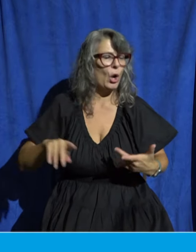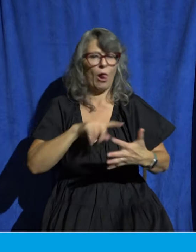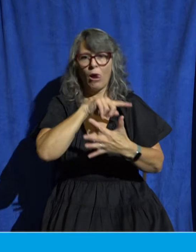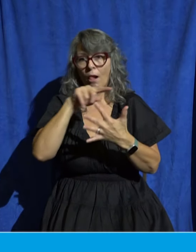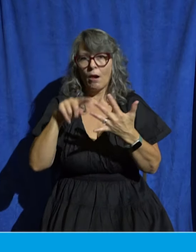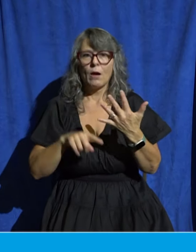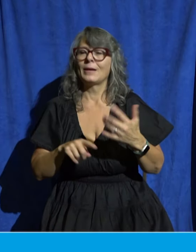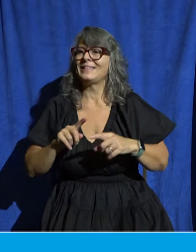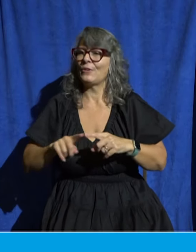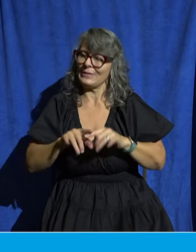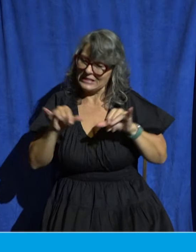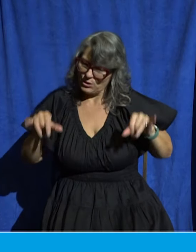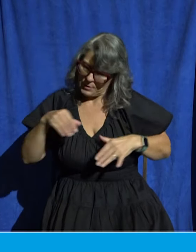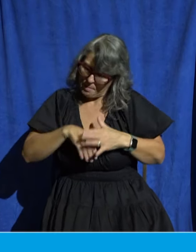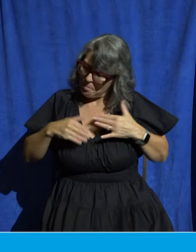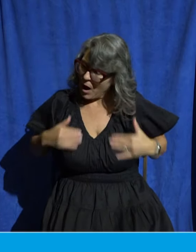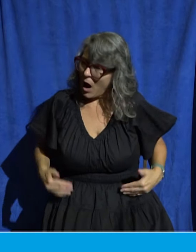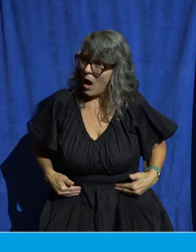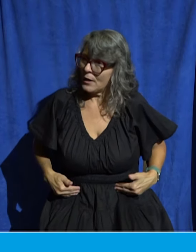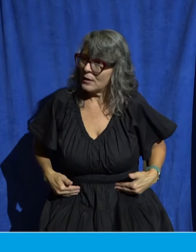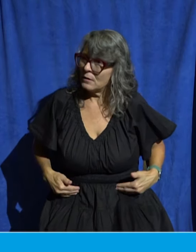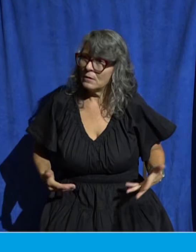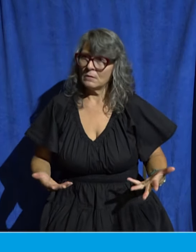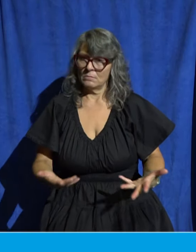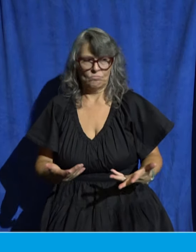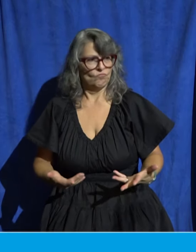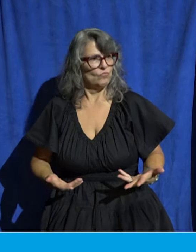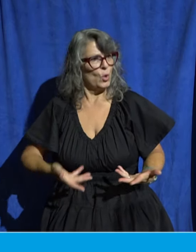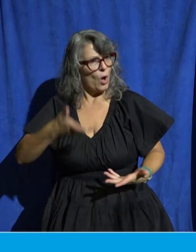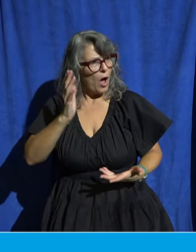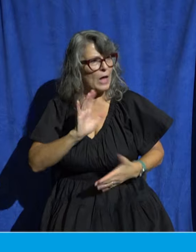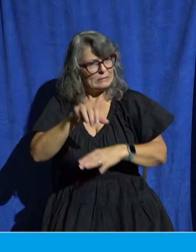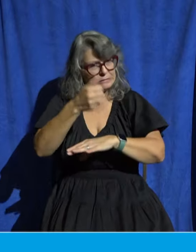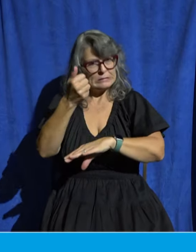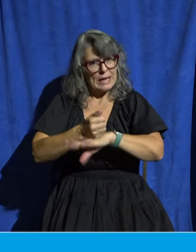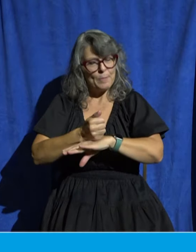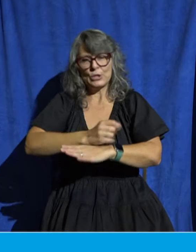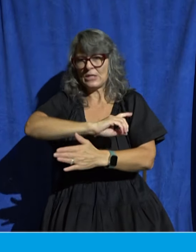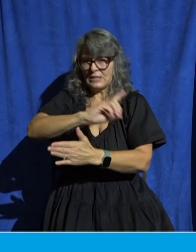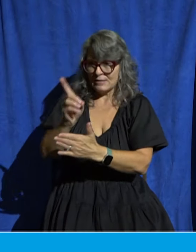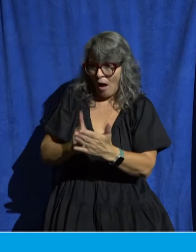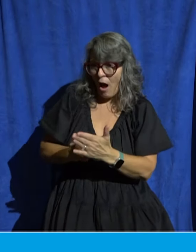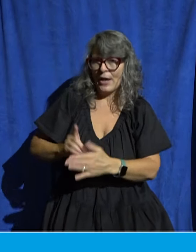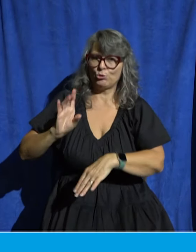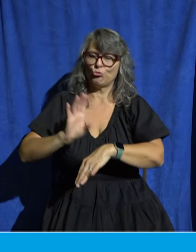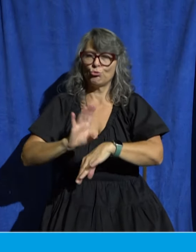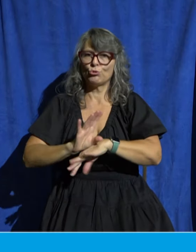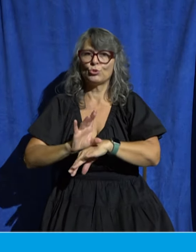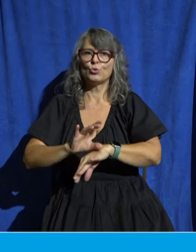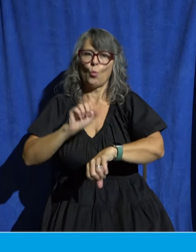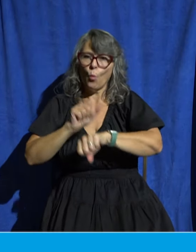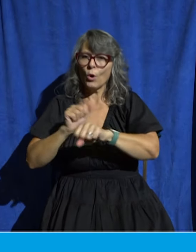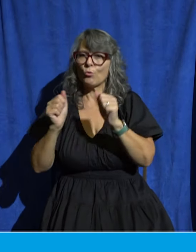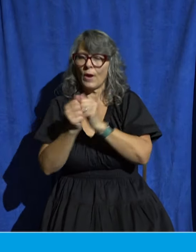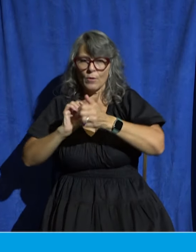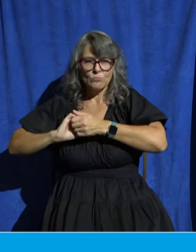filled with different giftings to work together to keep his body spiritually healthy. This is the